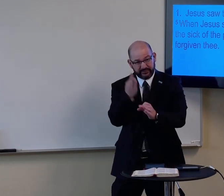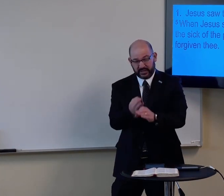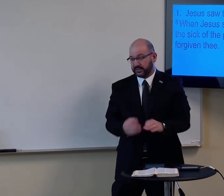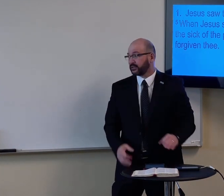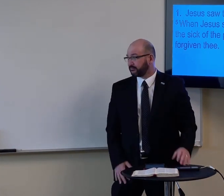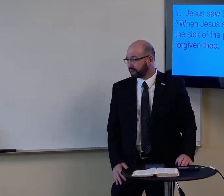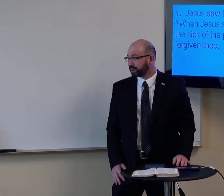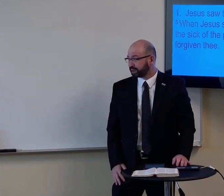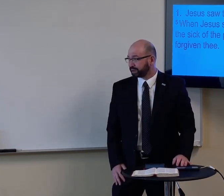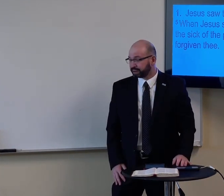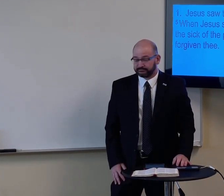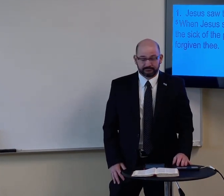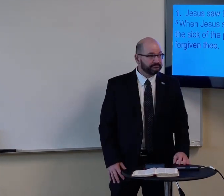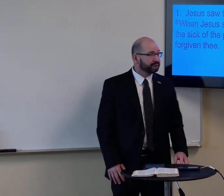Jesus saw their faith.